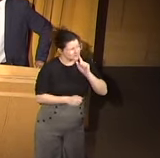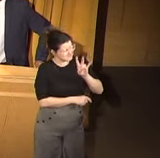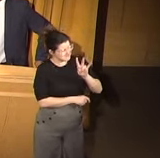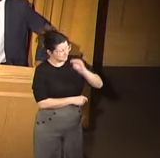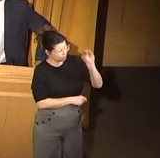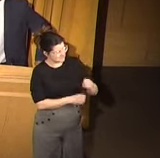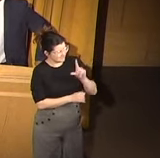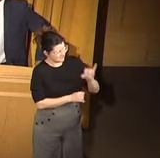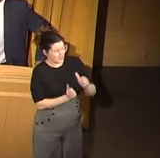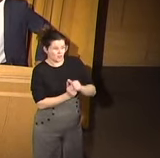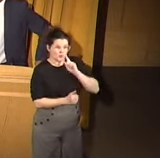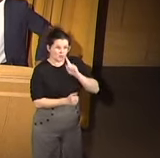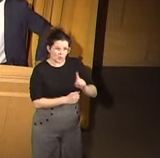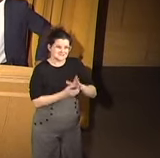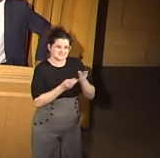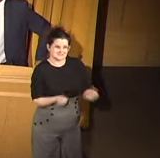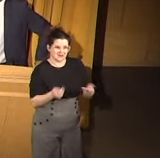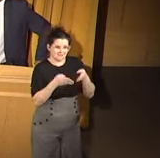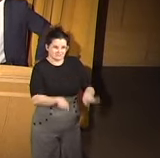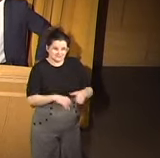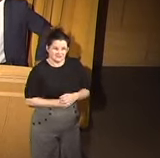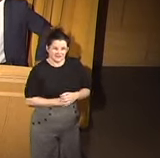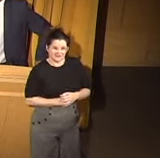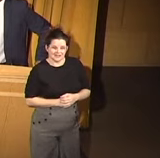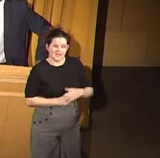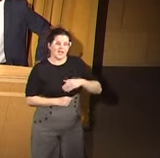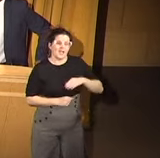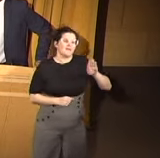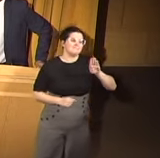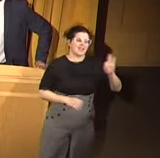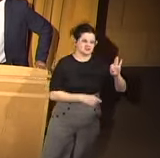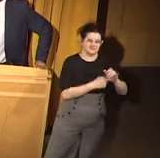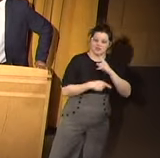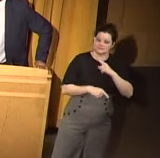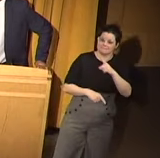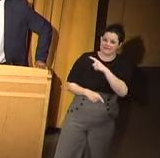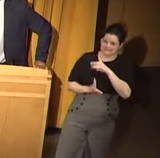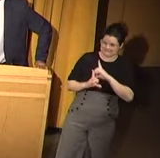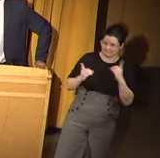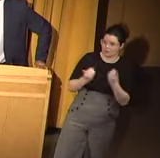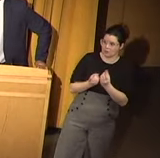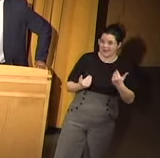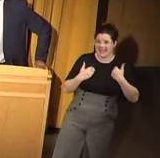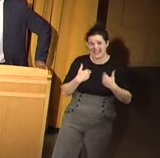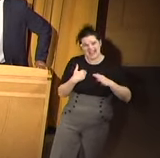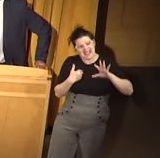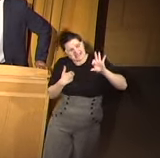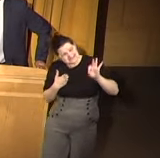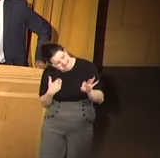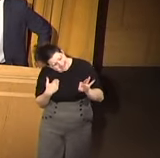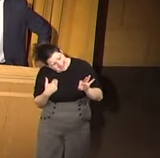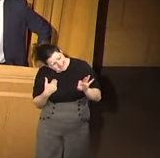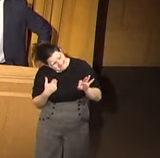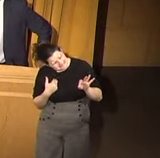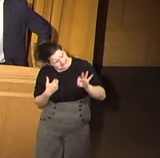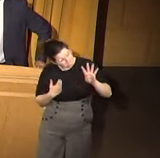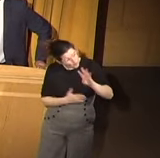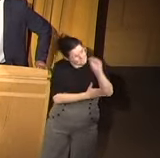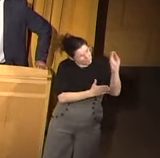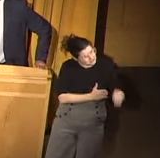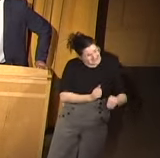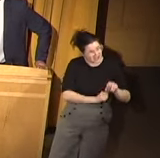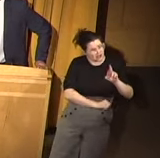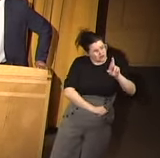% of that is set. Bakersfield Police Department has 94%